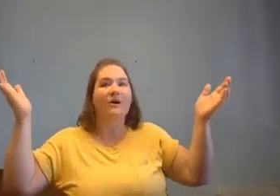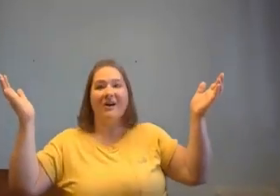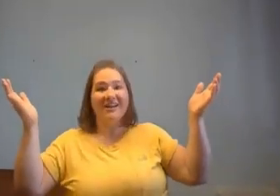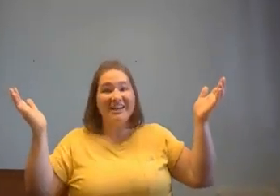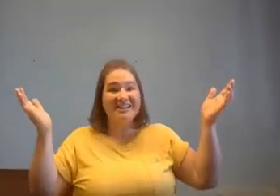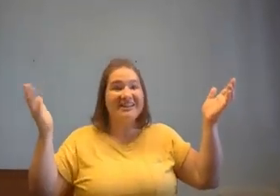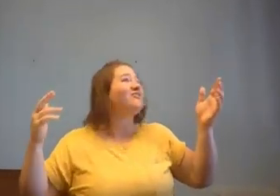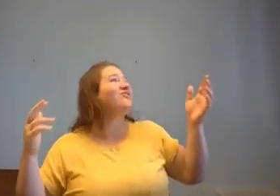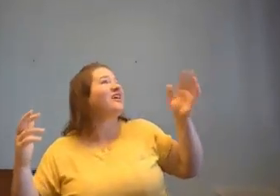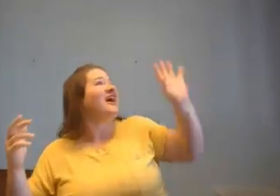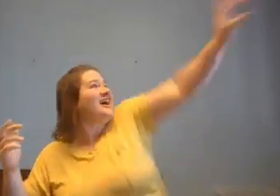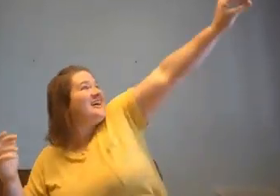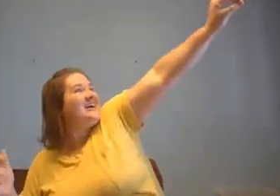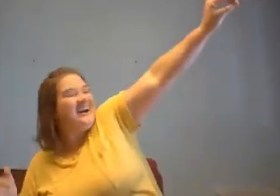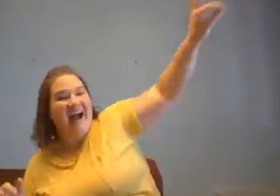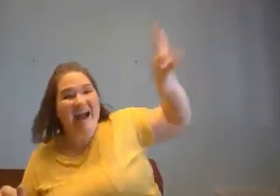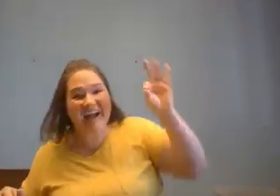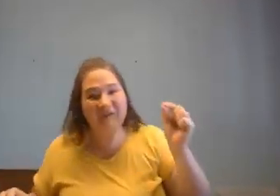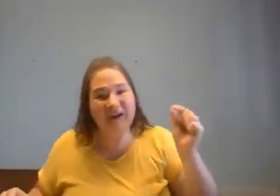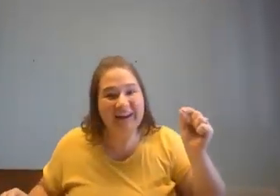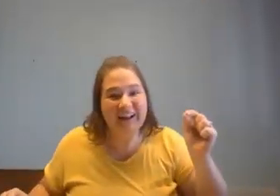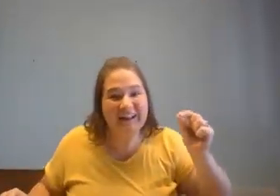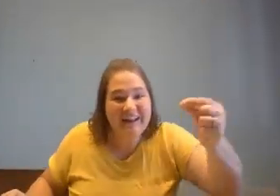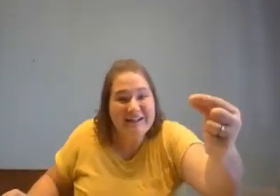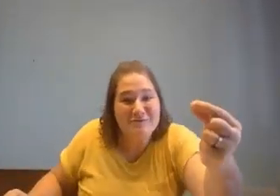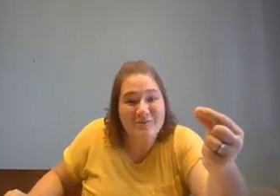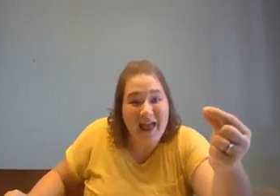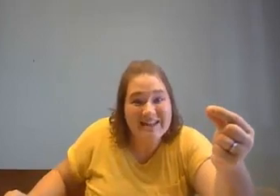Catch a leaf! I got one! It's red!